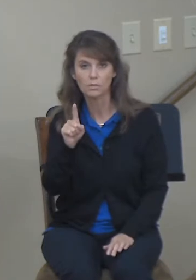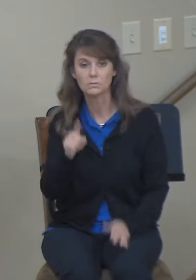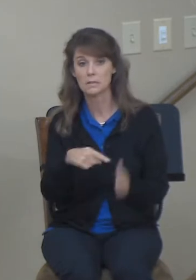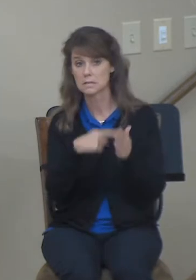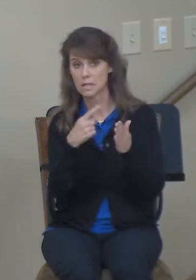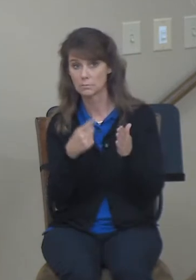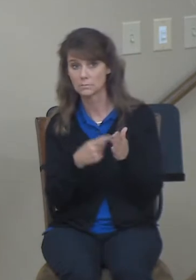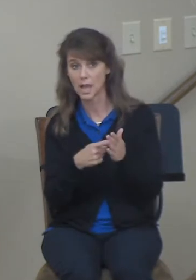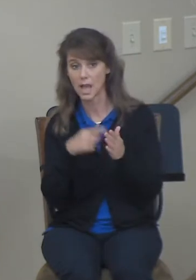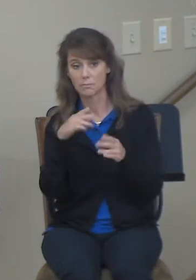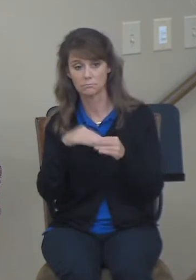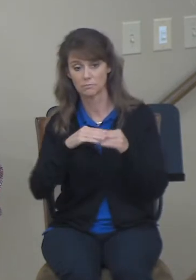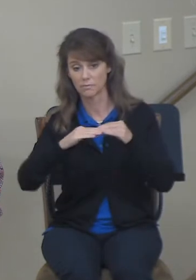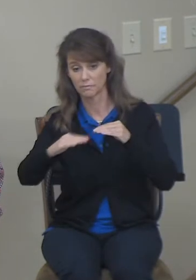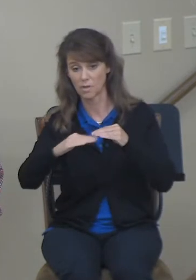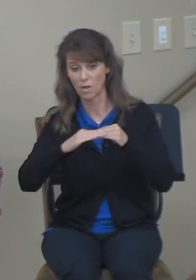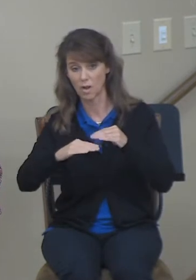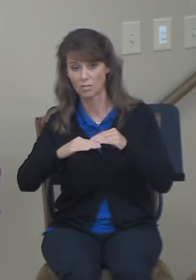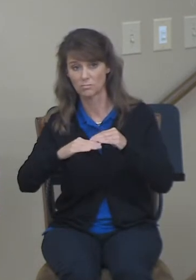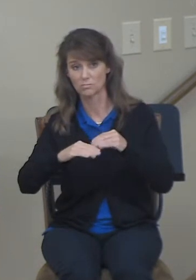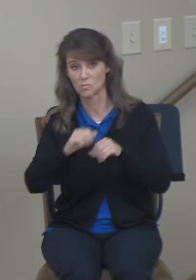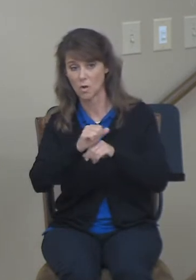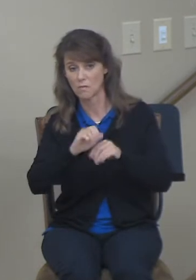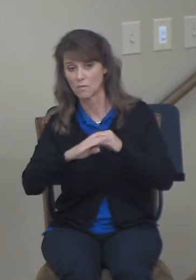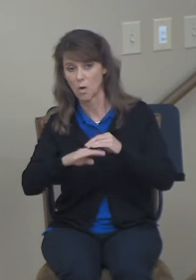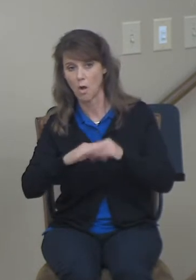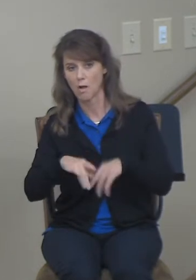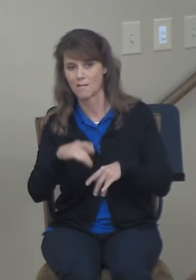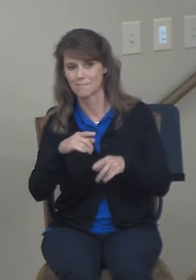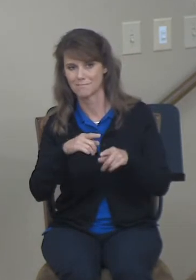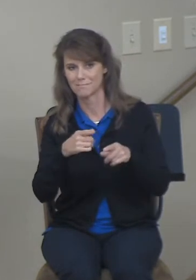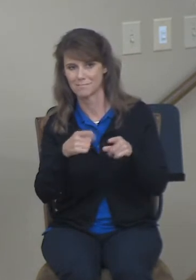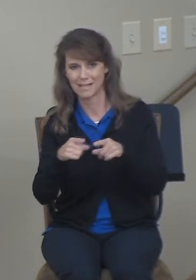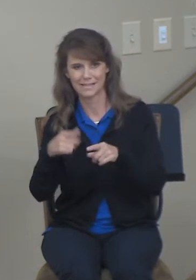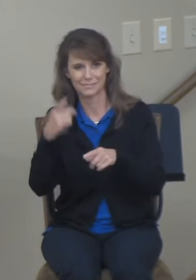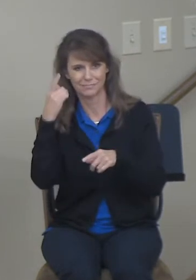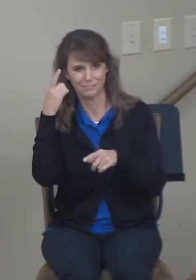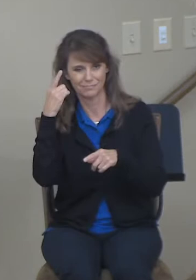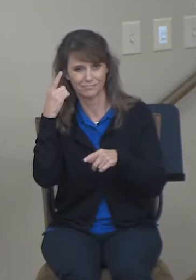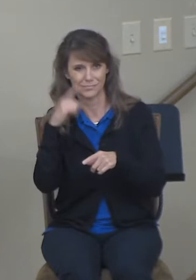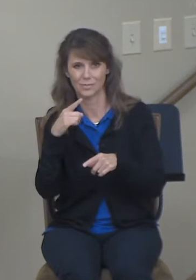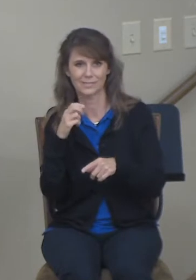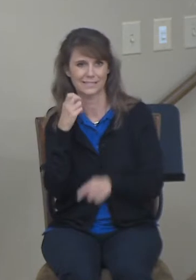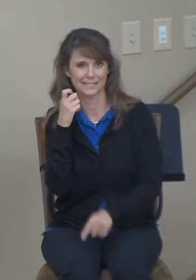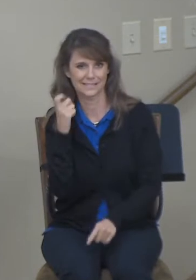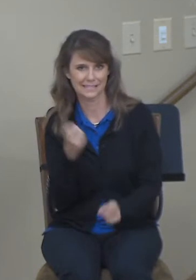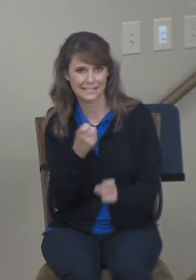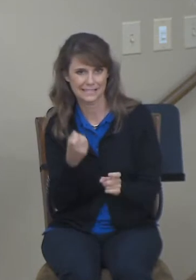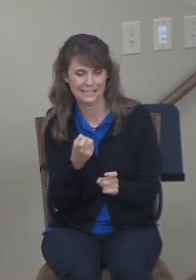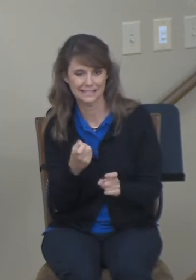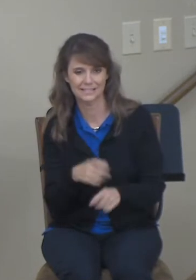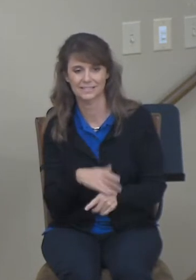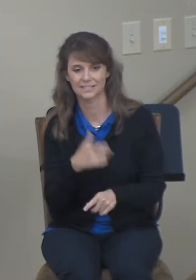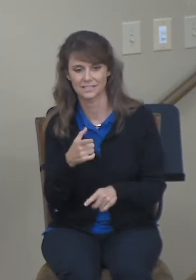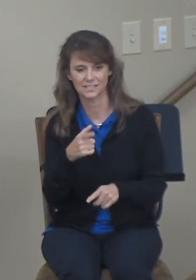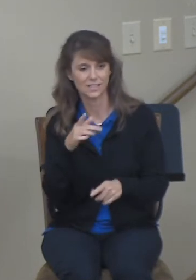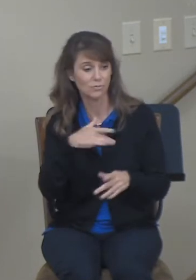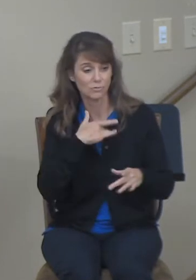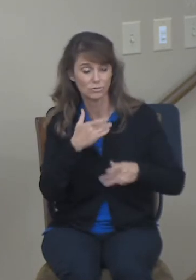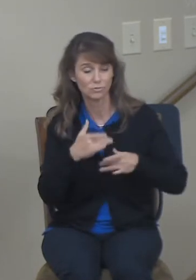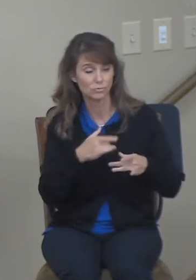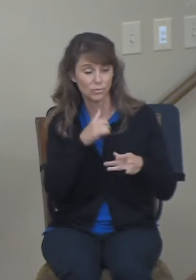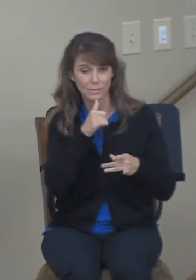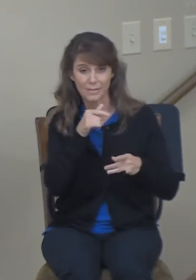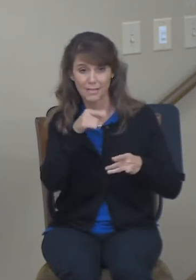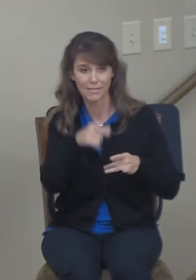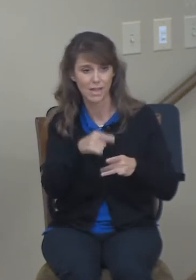floors seem to be a place of carnality. In verse 1, do not rejoice, O Israel, with exultation like the nations, for you have